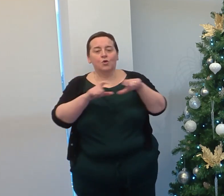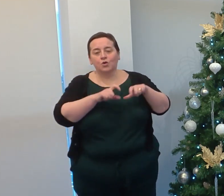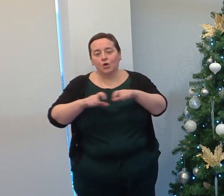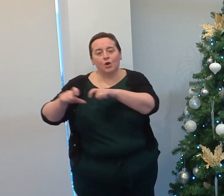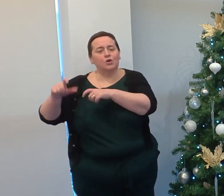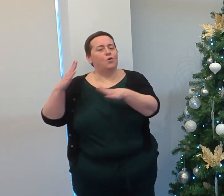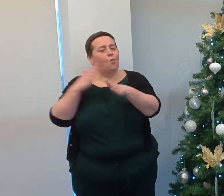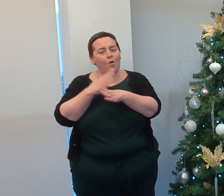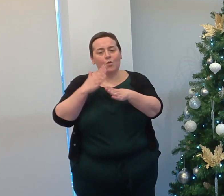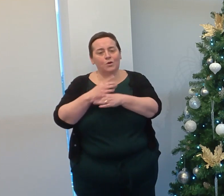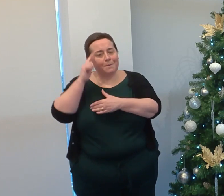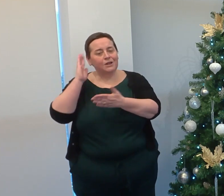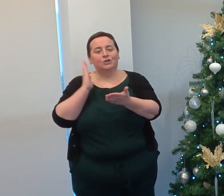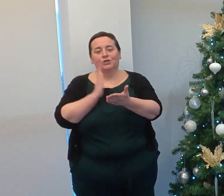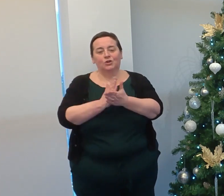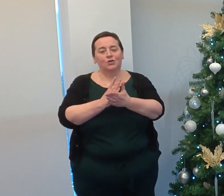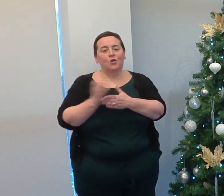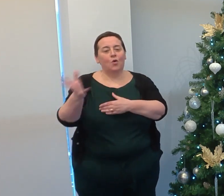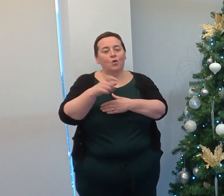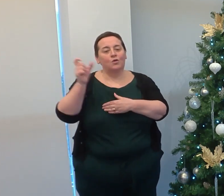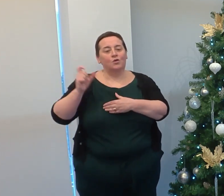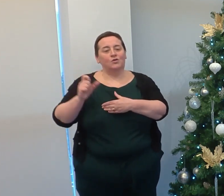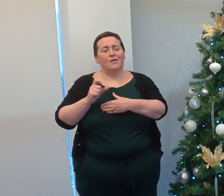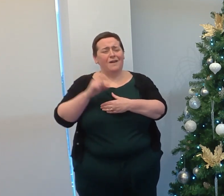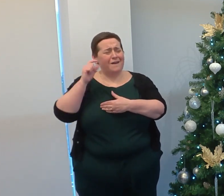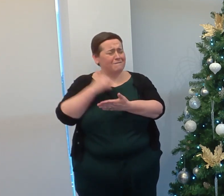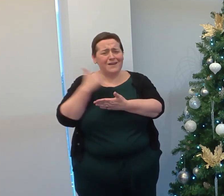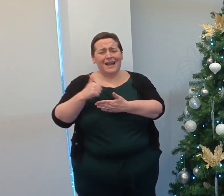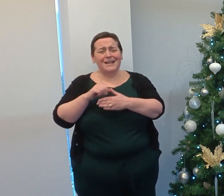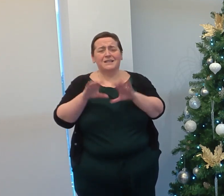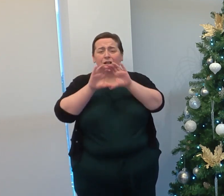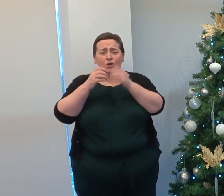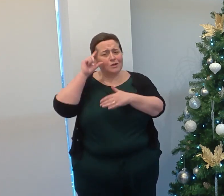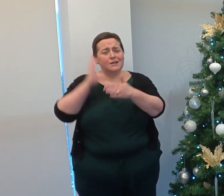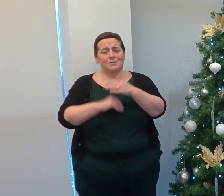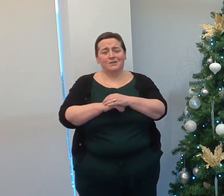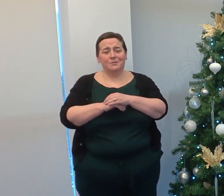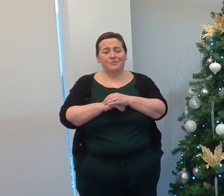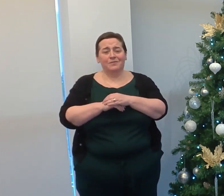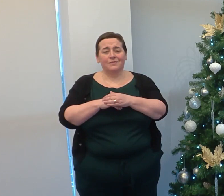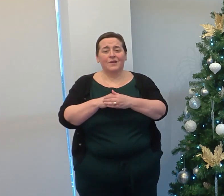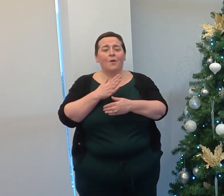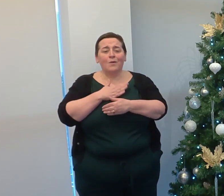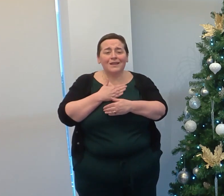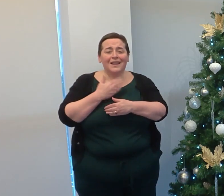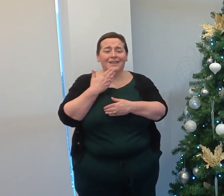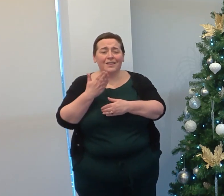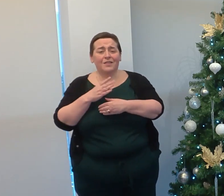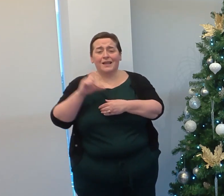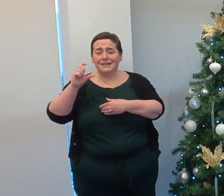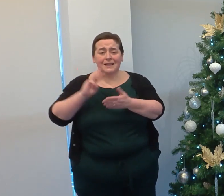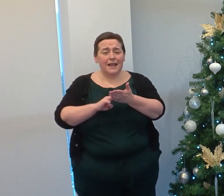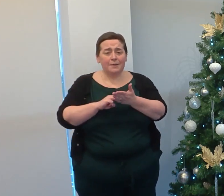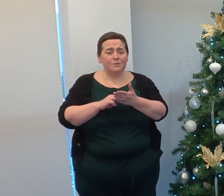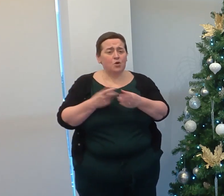and beyond to ensure that our students have a great college experience. I would especially like to thank our CMs who have coped